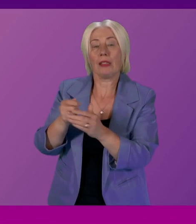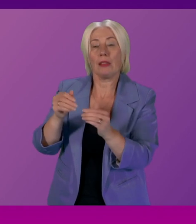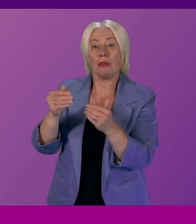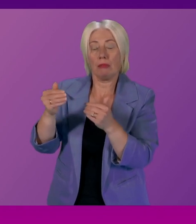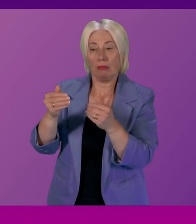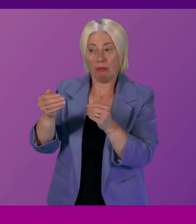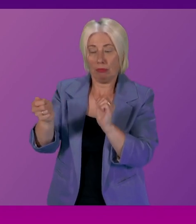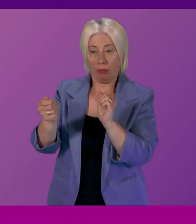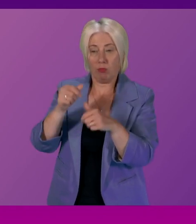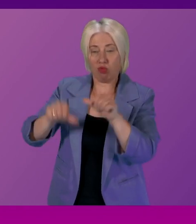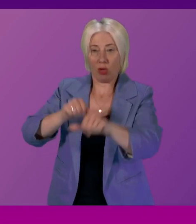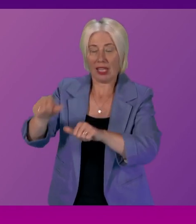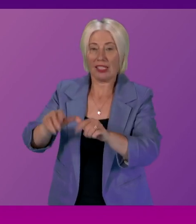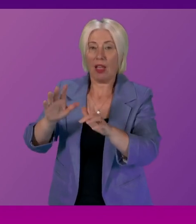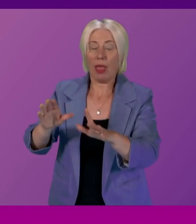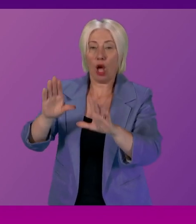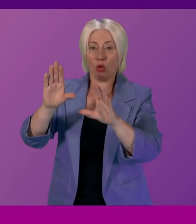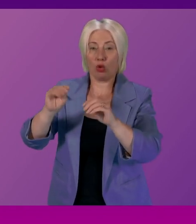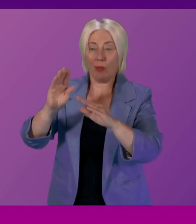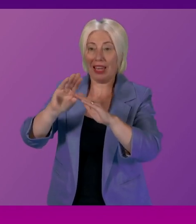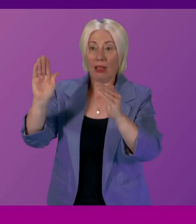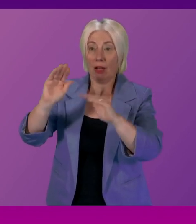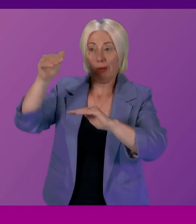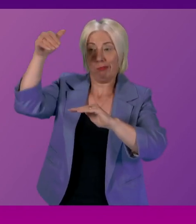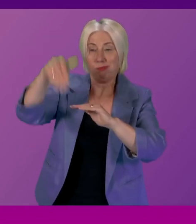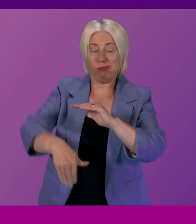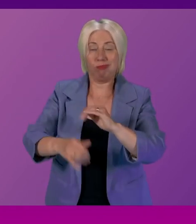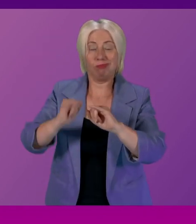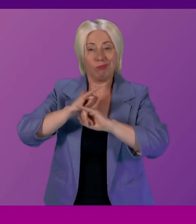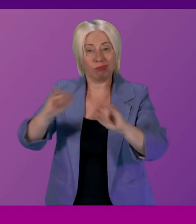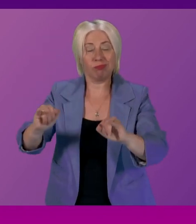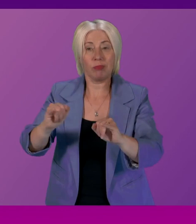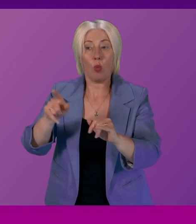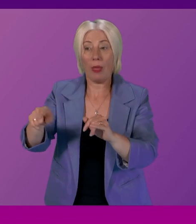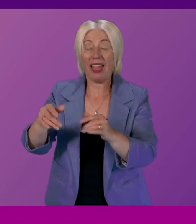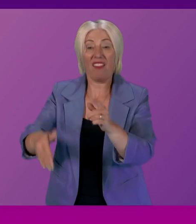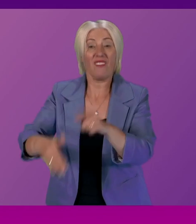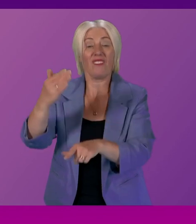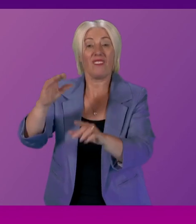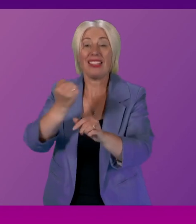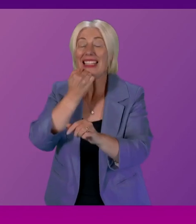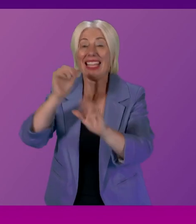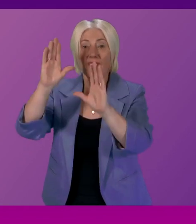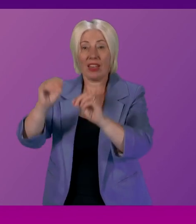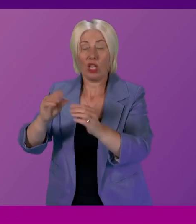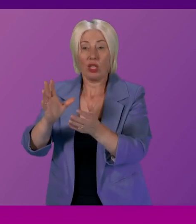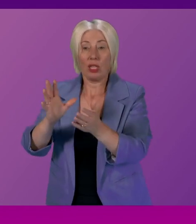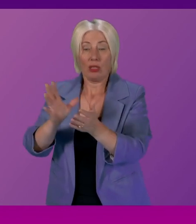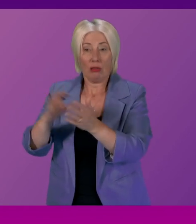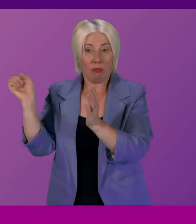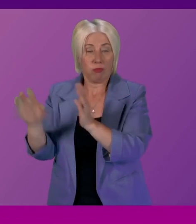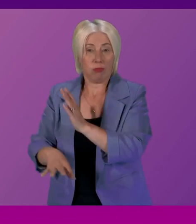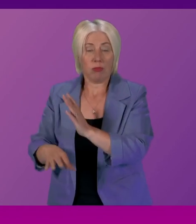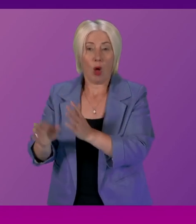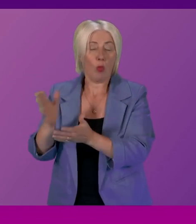edge when the temporary emergency legislation expires and that is absolutely right and proper